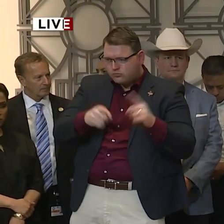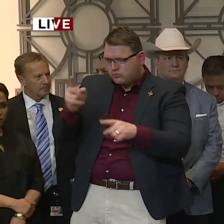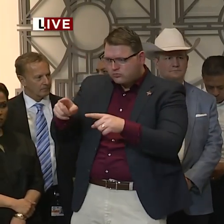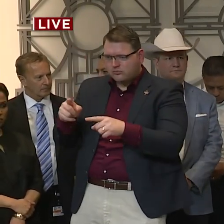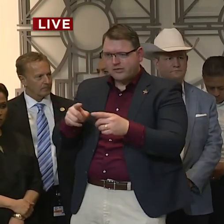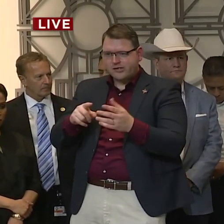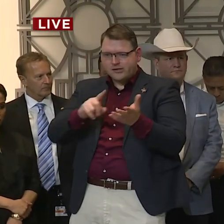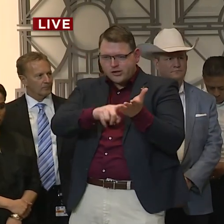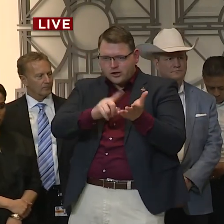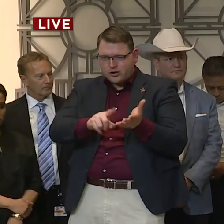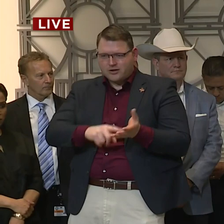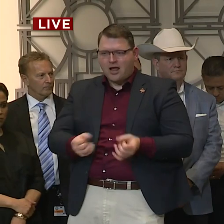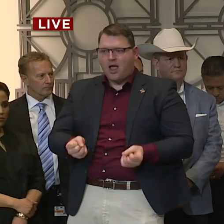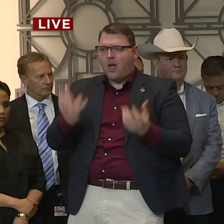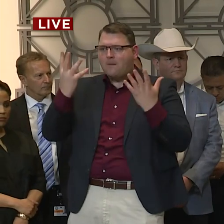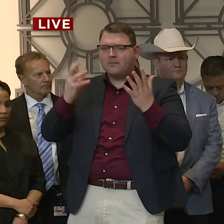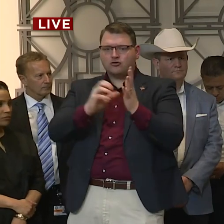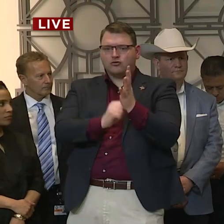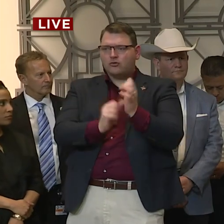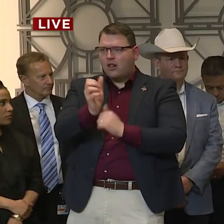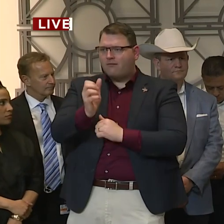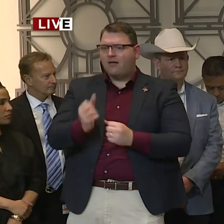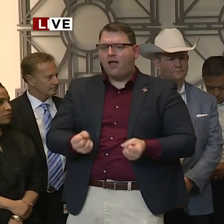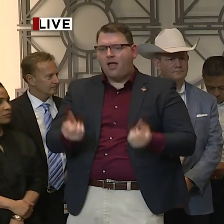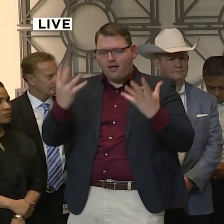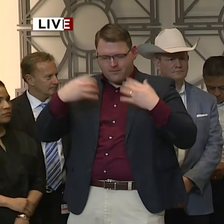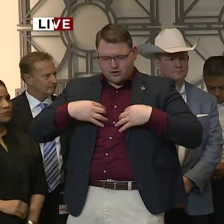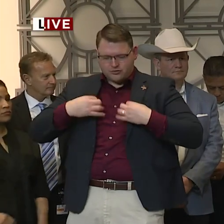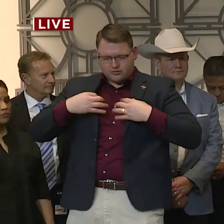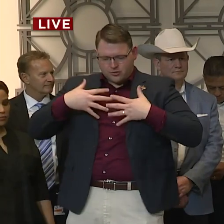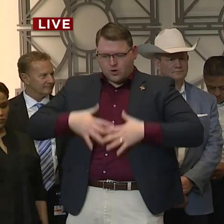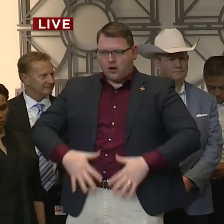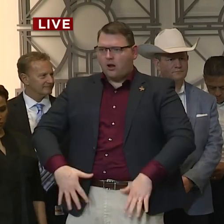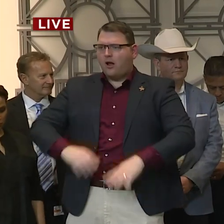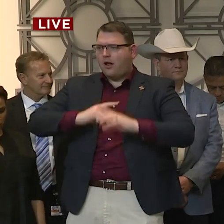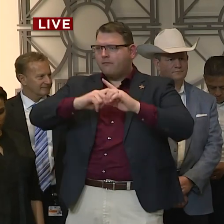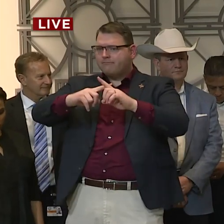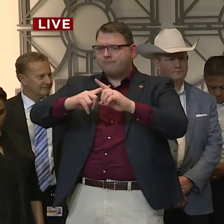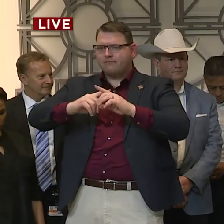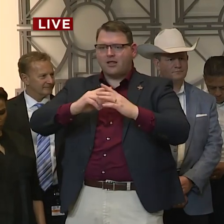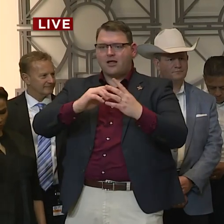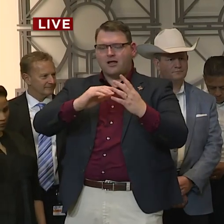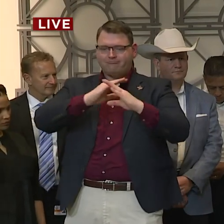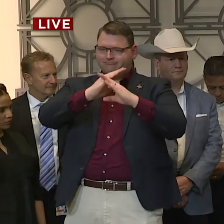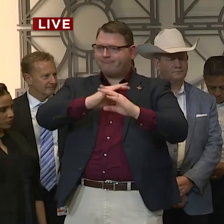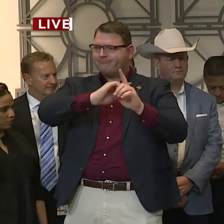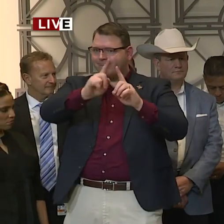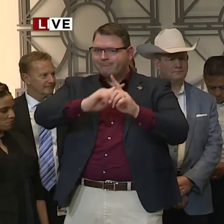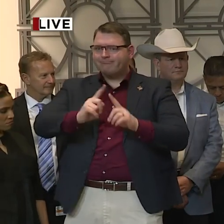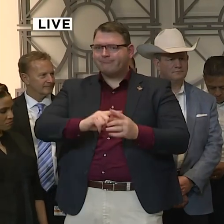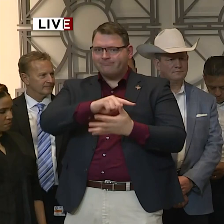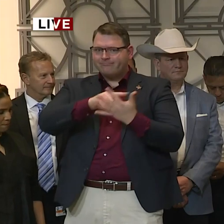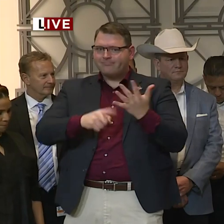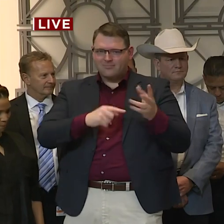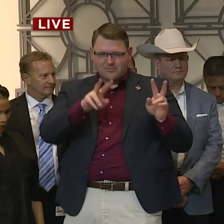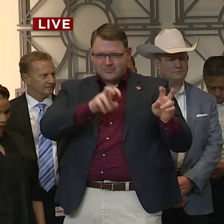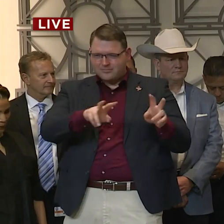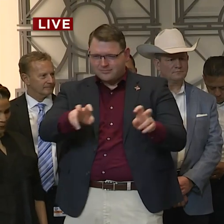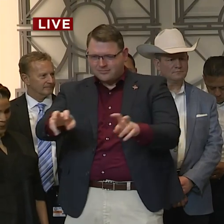we have. And on Saturday at 3, at 3 p.m., we sent over to the medical center 10,000